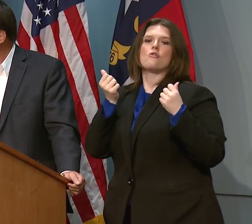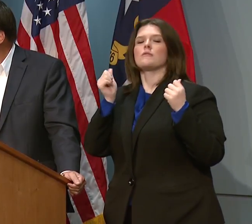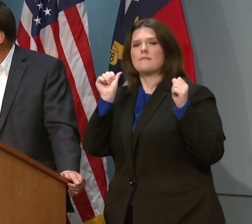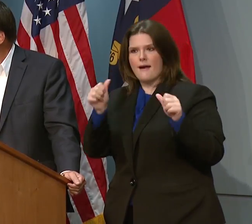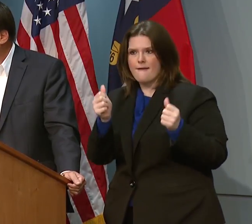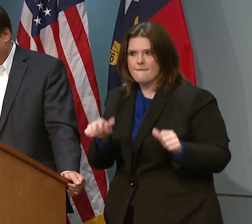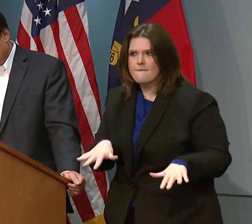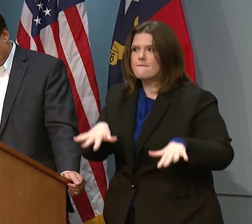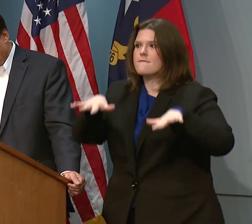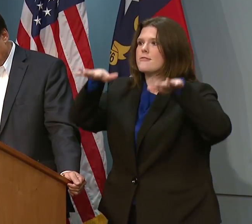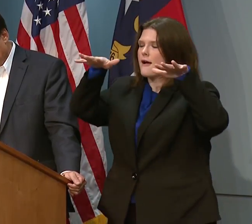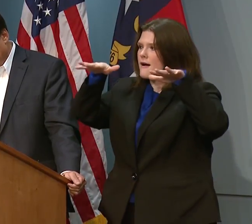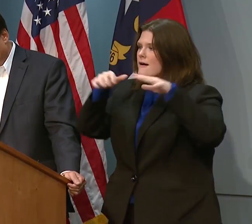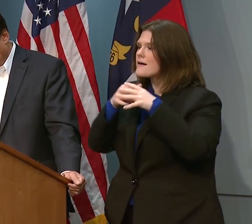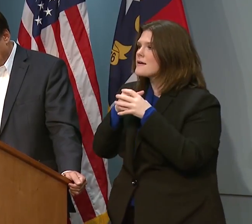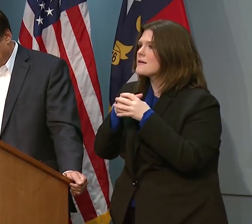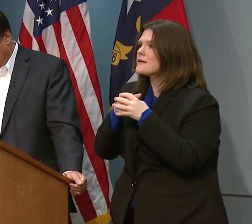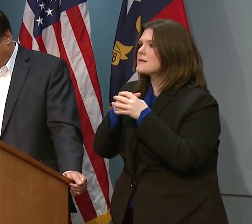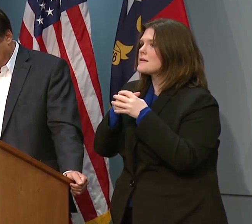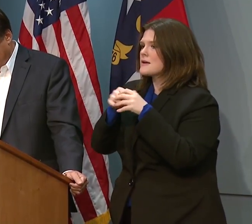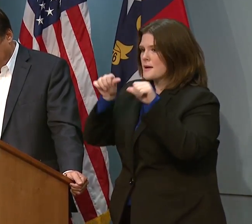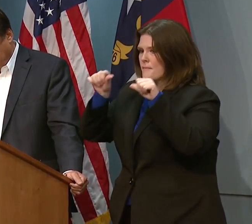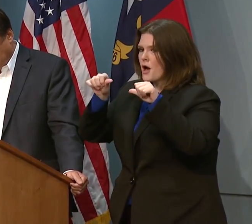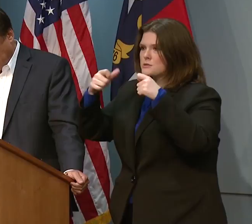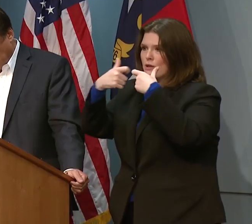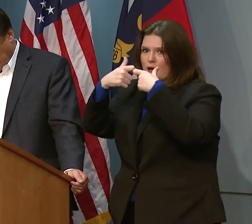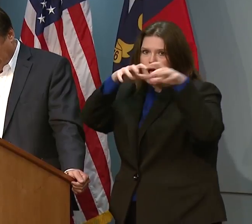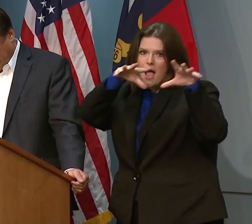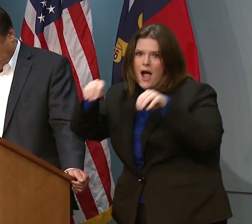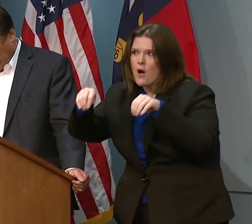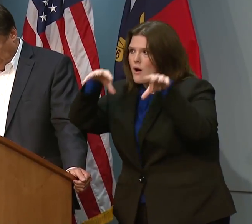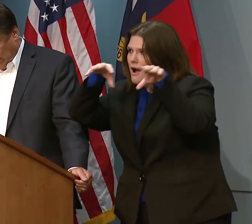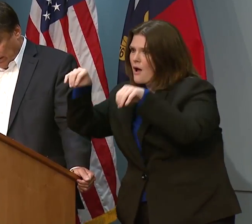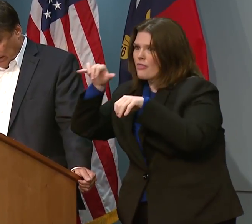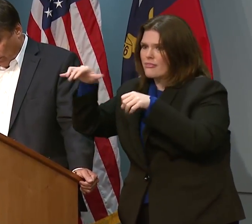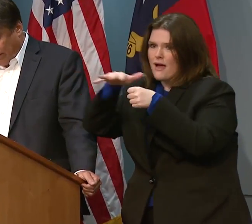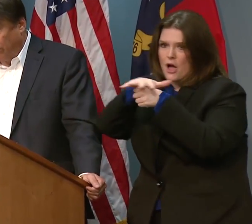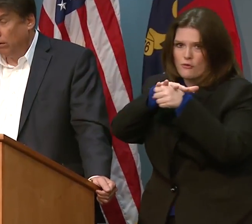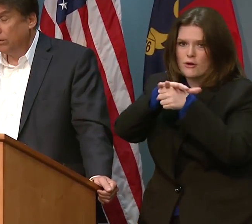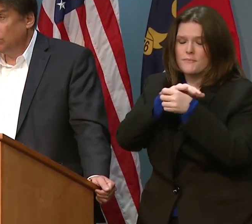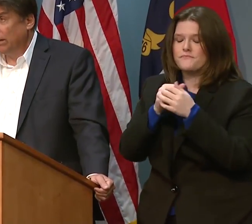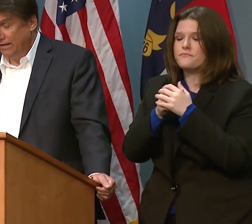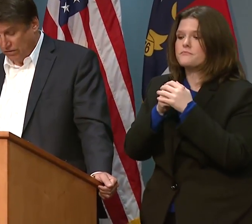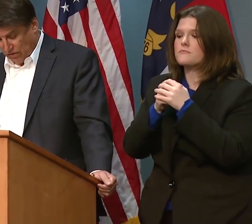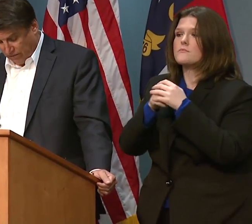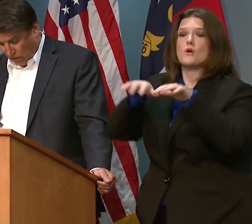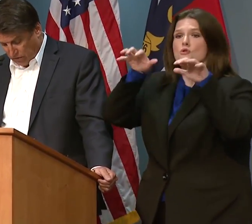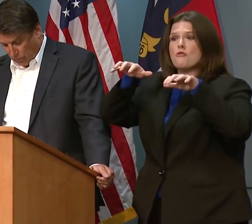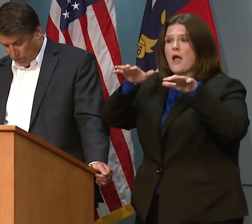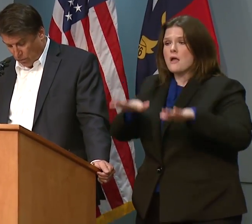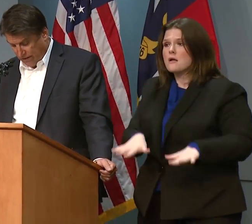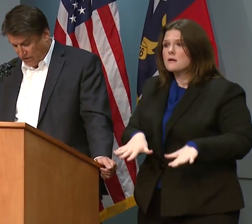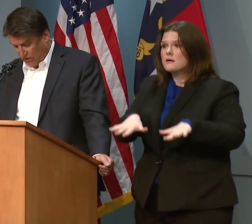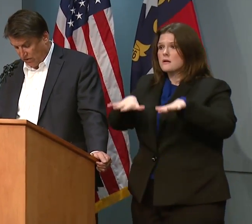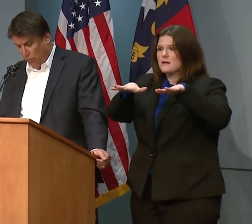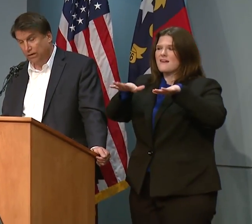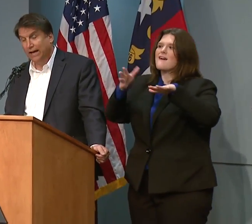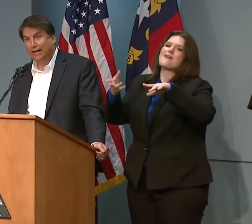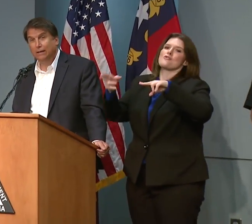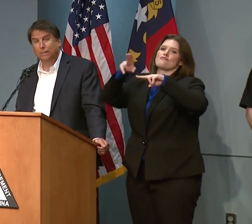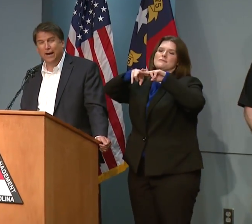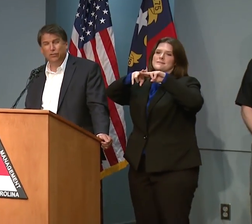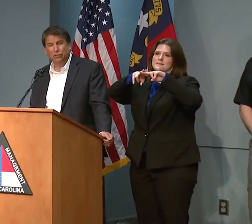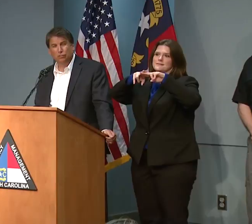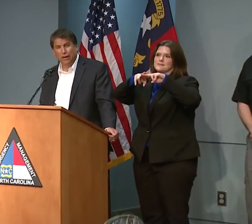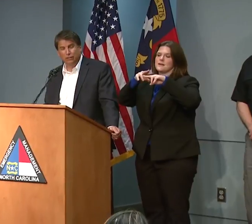and also some possible power outages in those areas. Rainfall accumulations have also increased, so